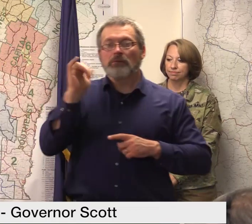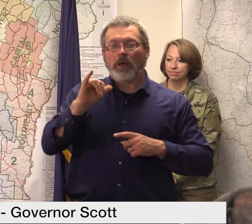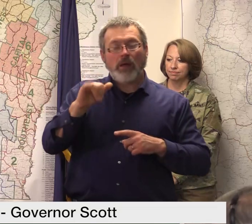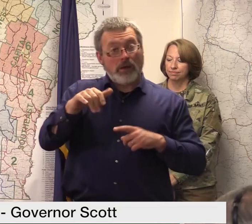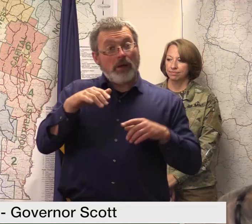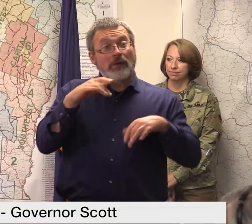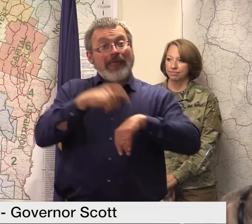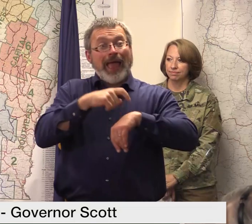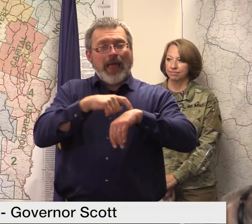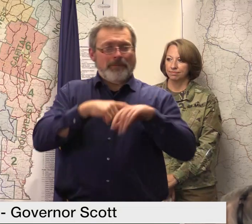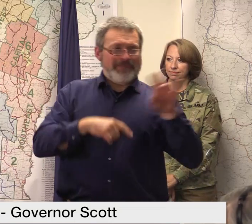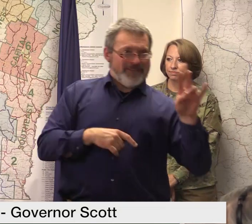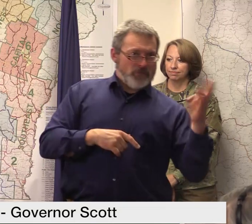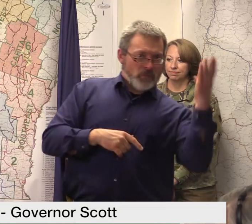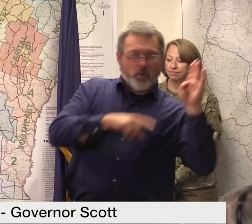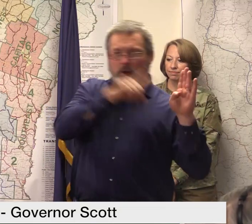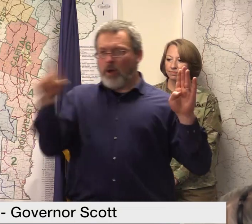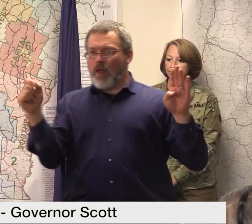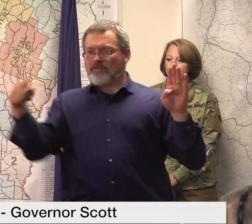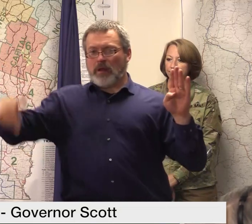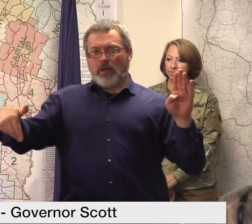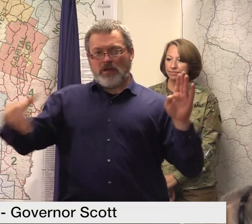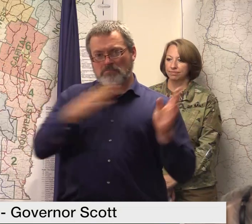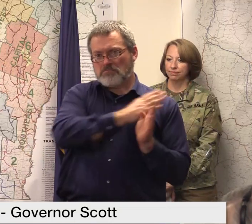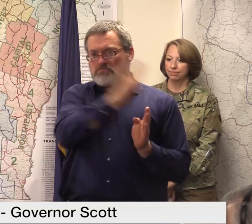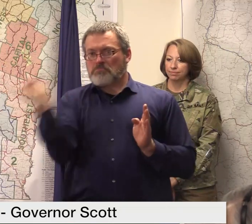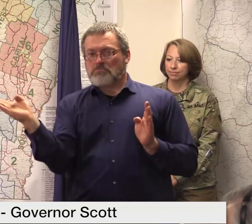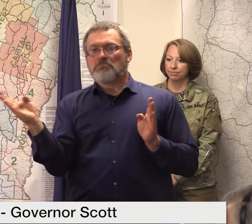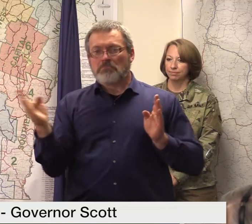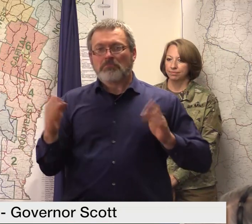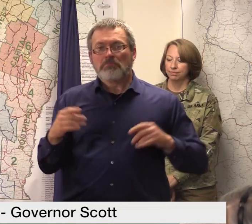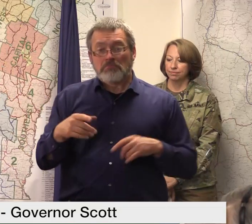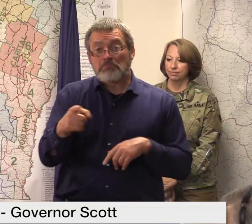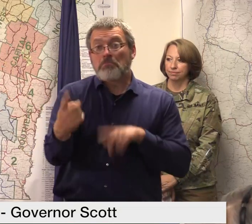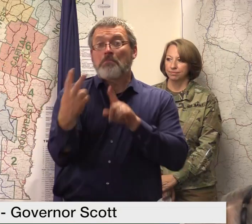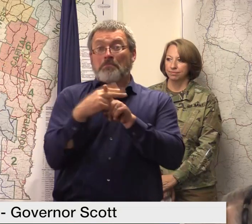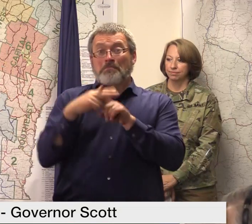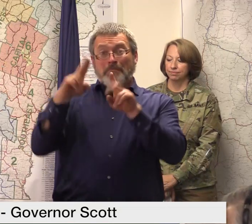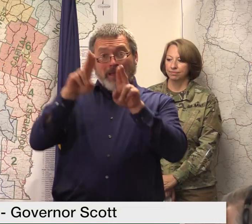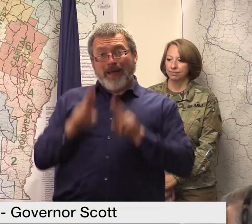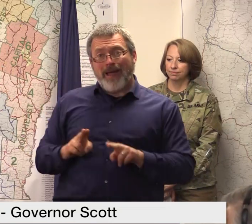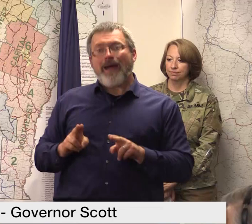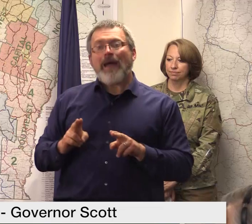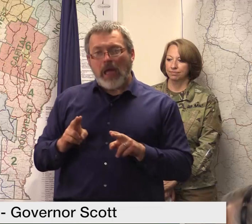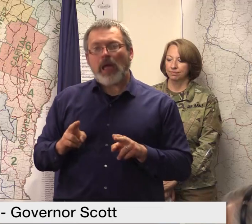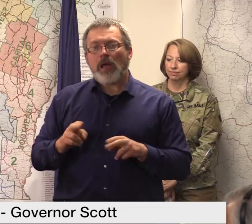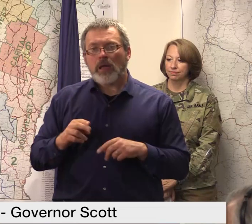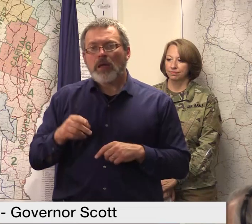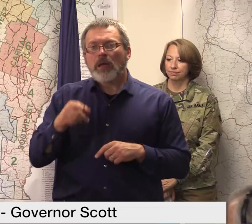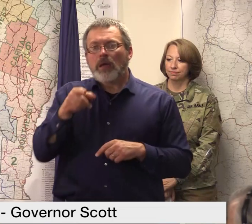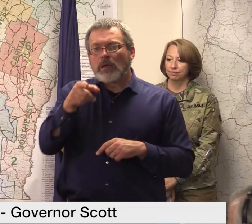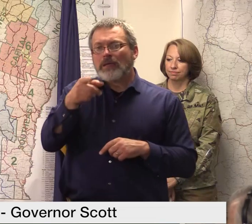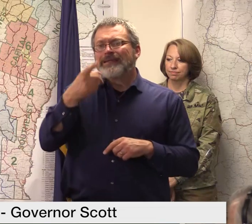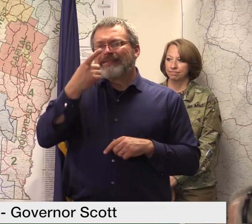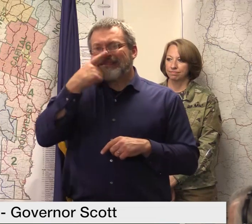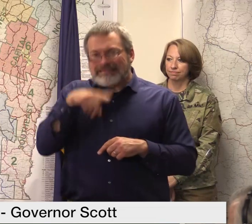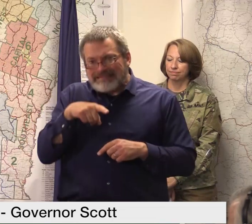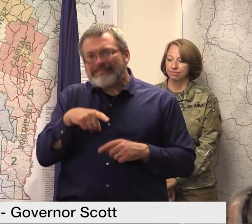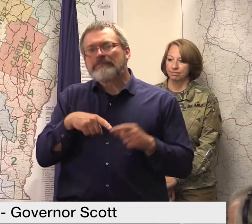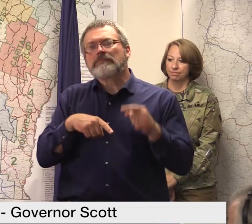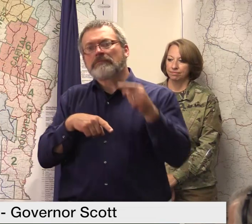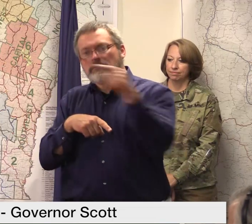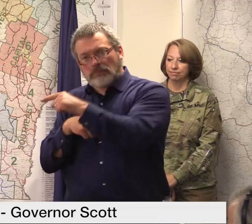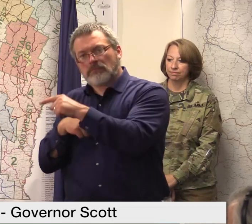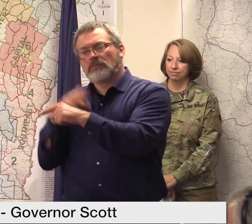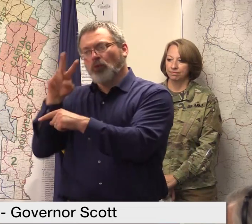if you applied for assistance for FEMA but have not notified 2-1-1 please do so this information